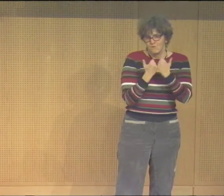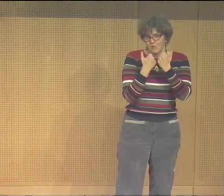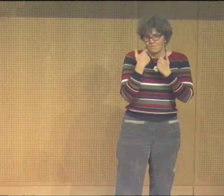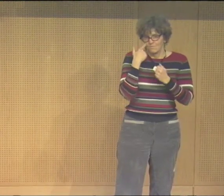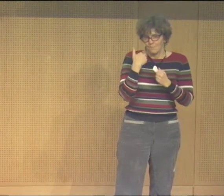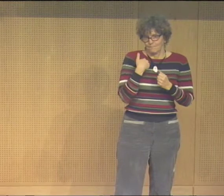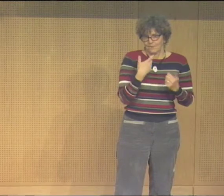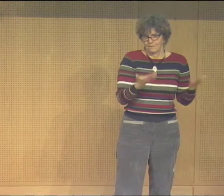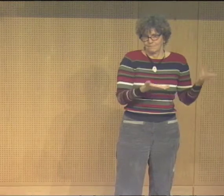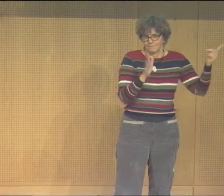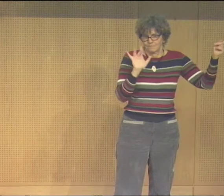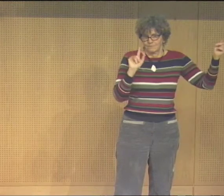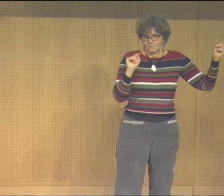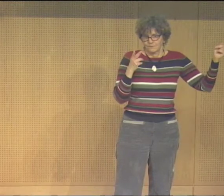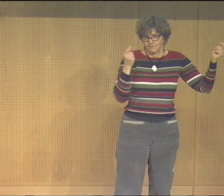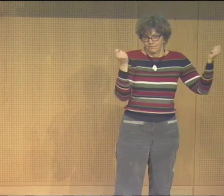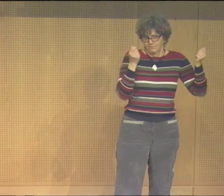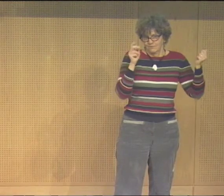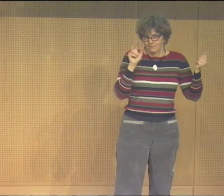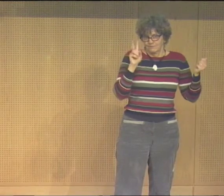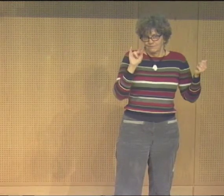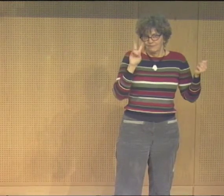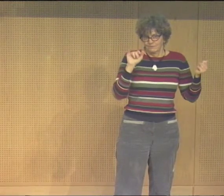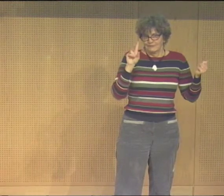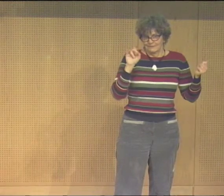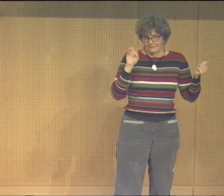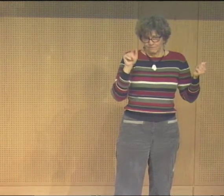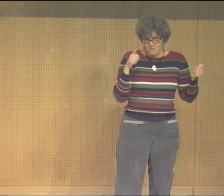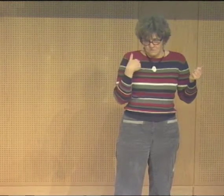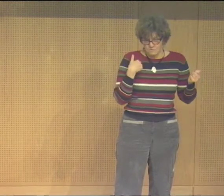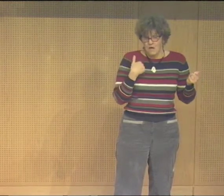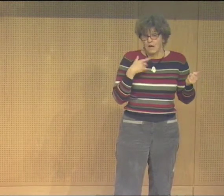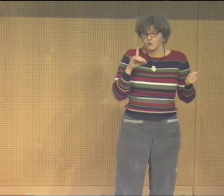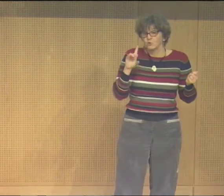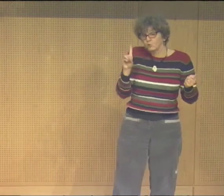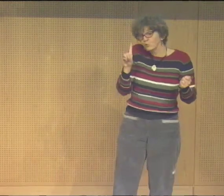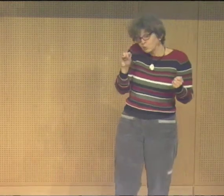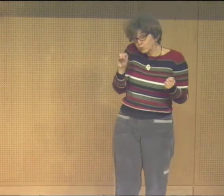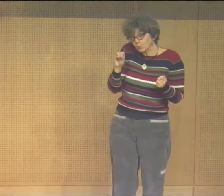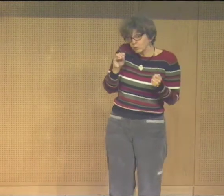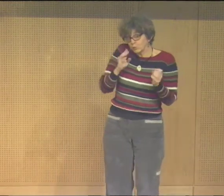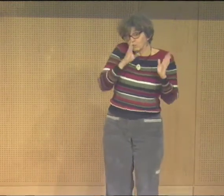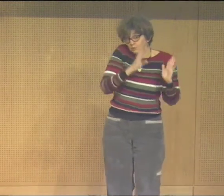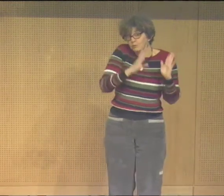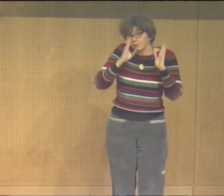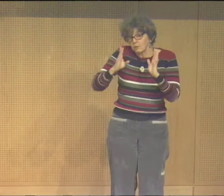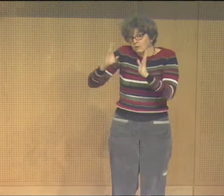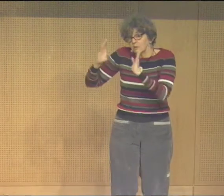in my self-portrait. So I thought that I would